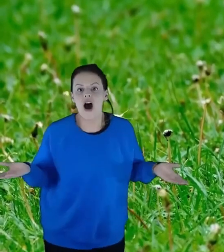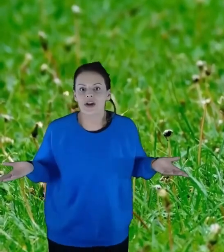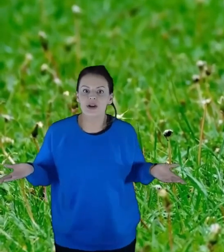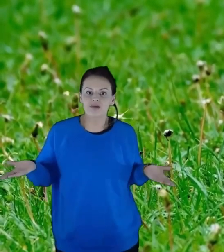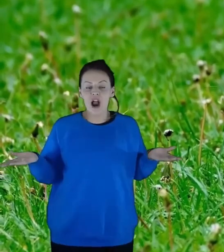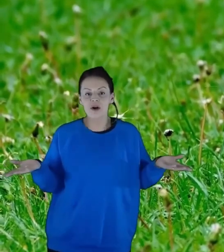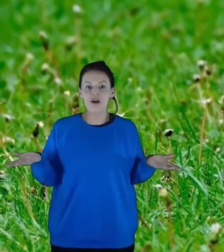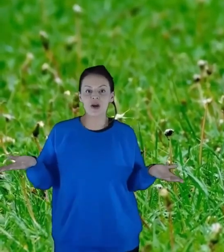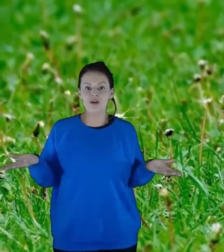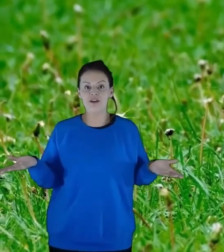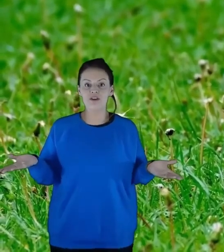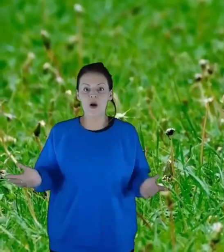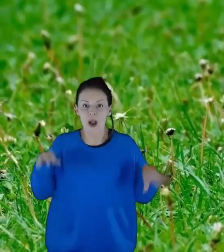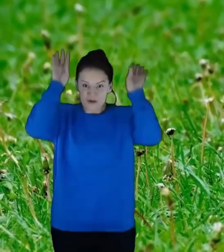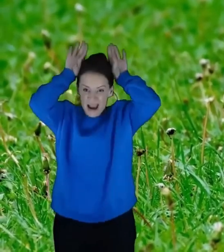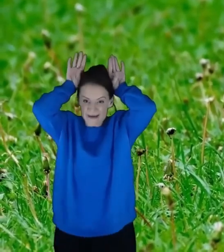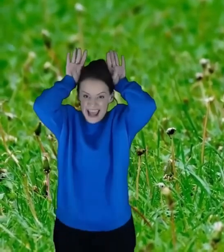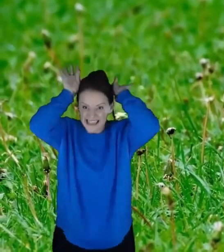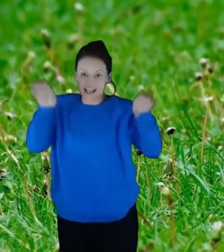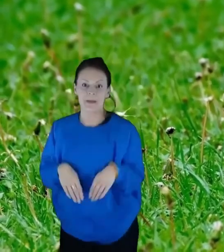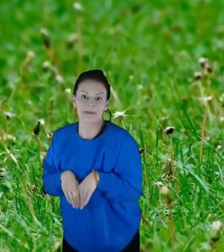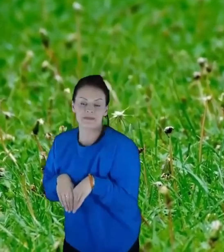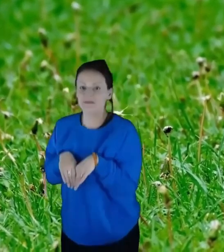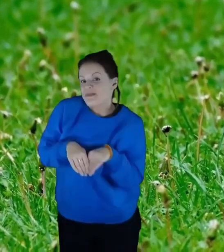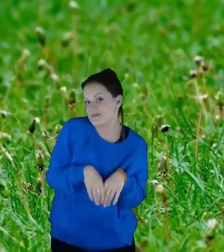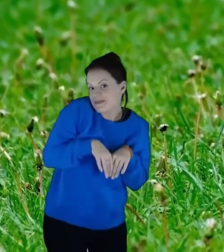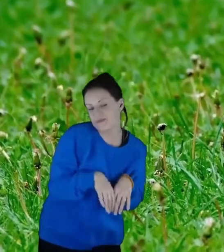R goes R-R-R for Rabbits